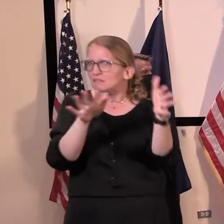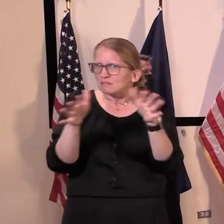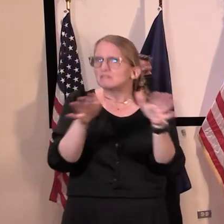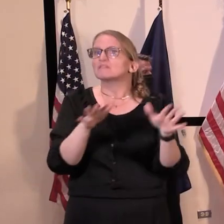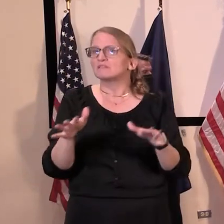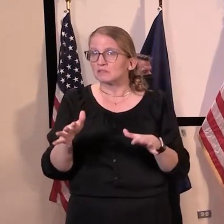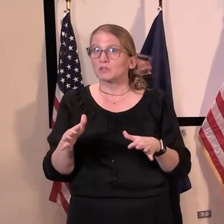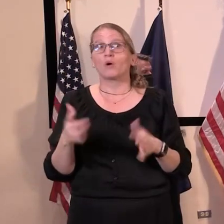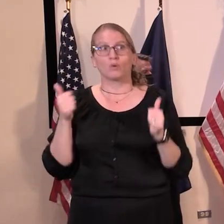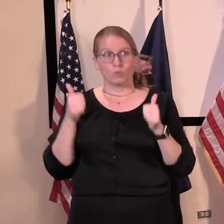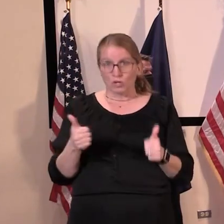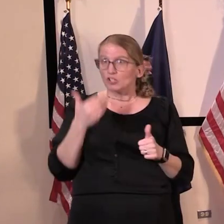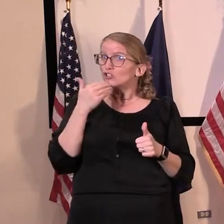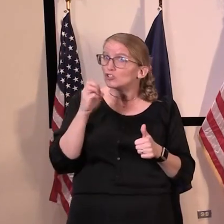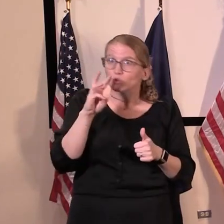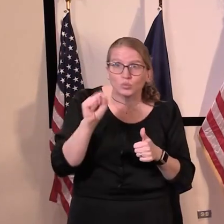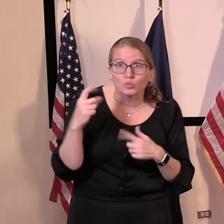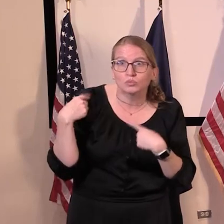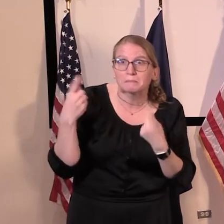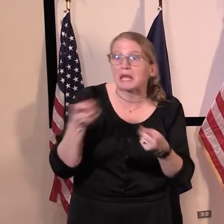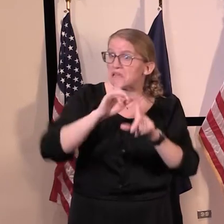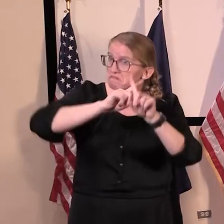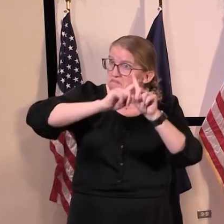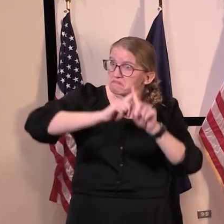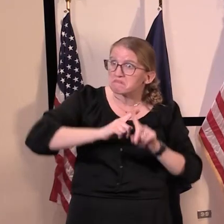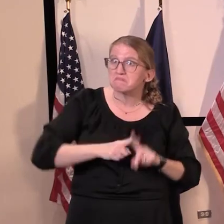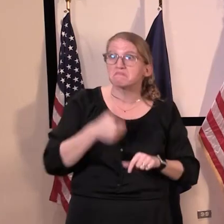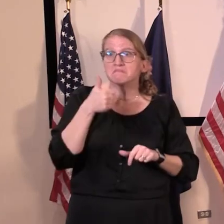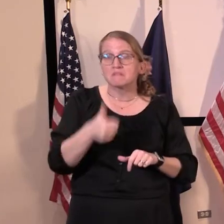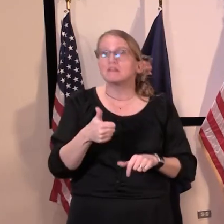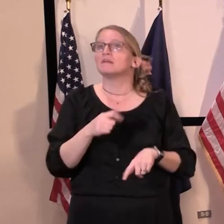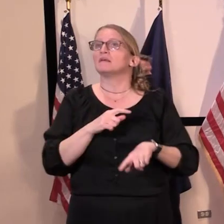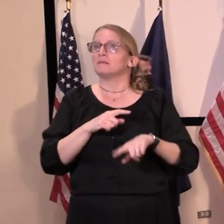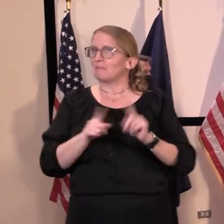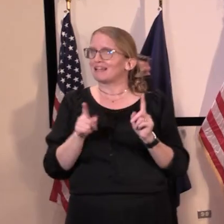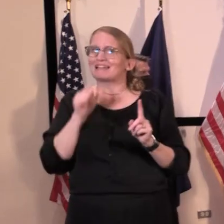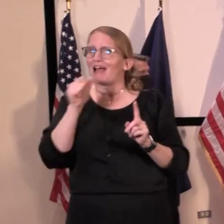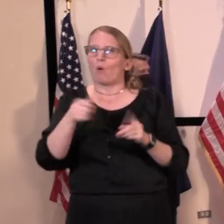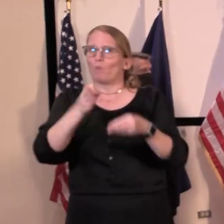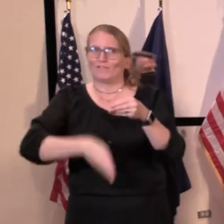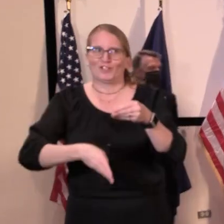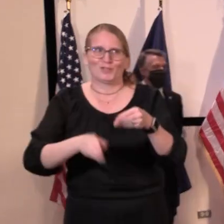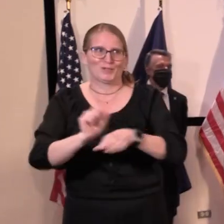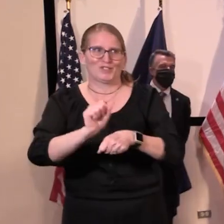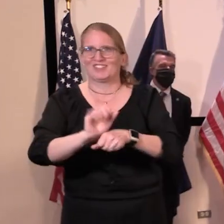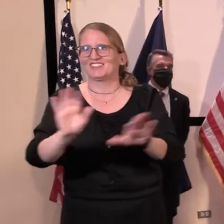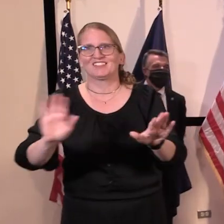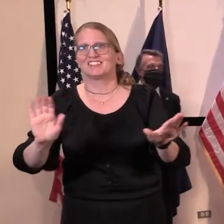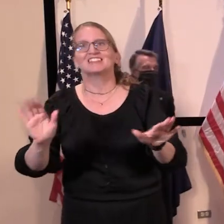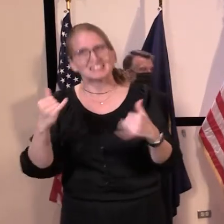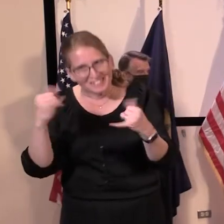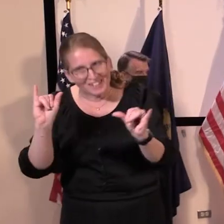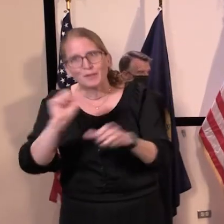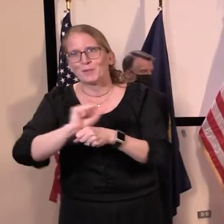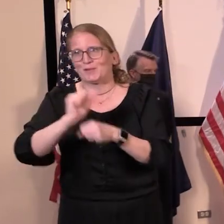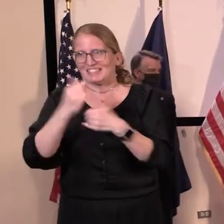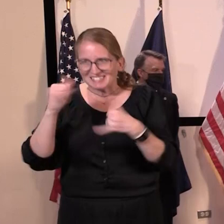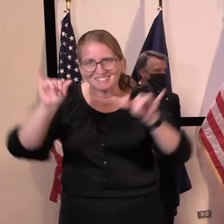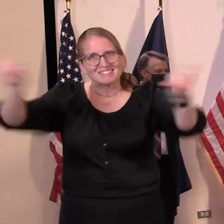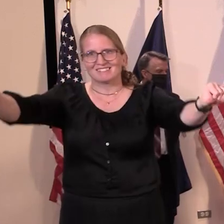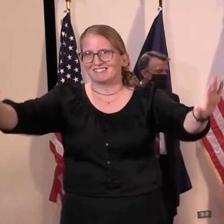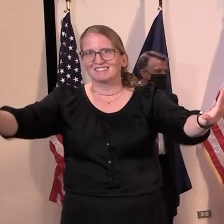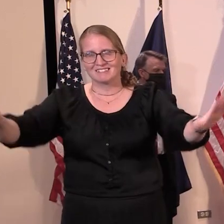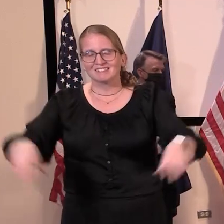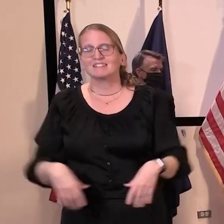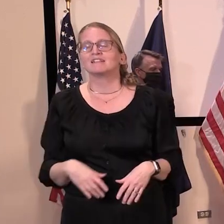make the sacrifices that we have been making for the weeks that lie behind us. Our next slide shows that the